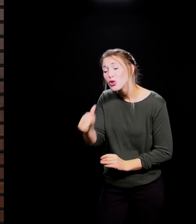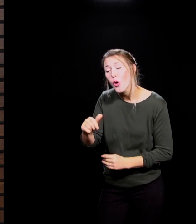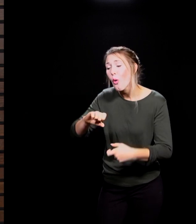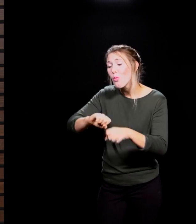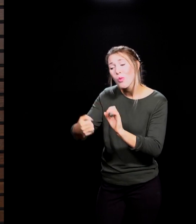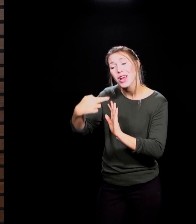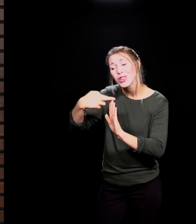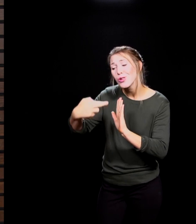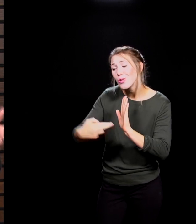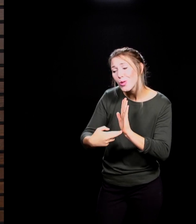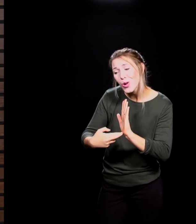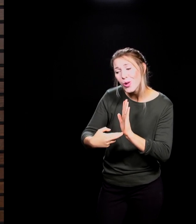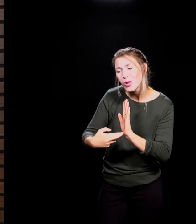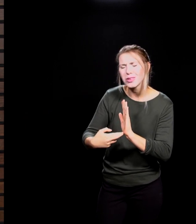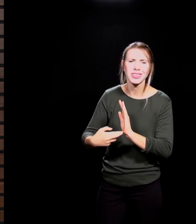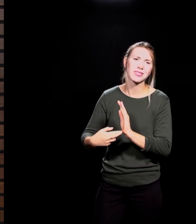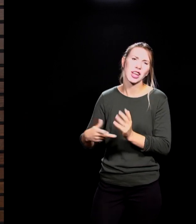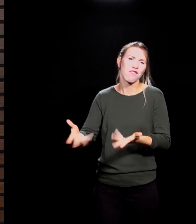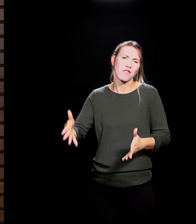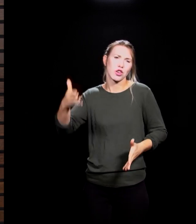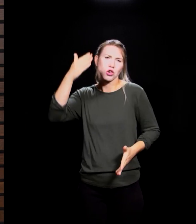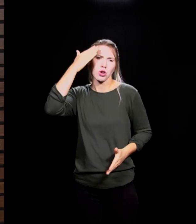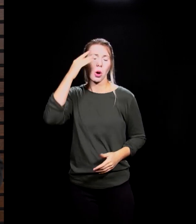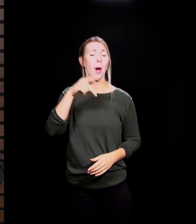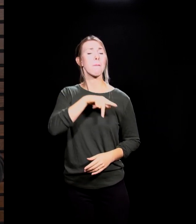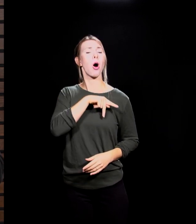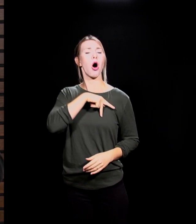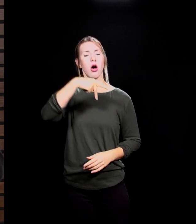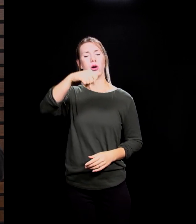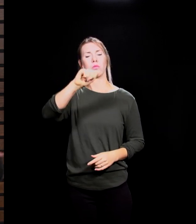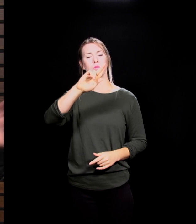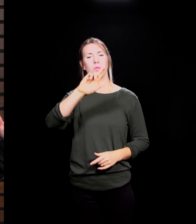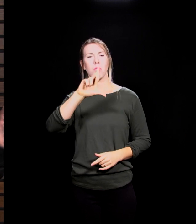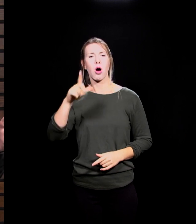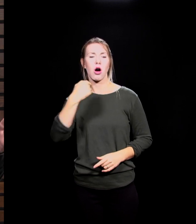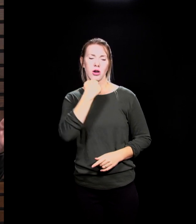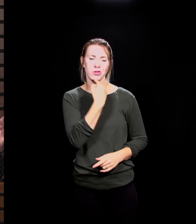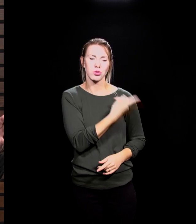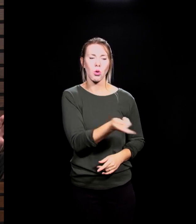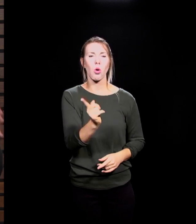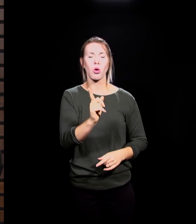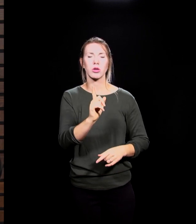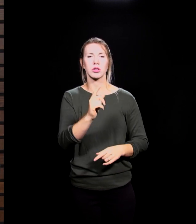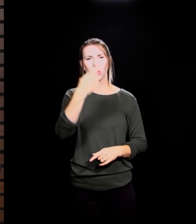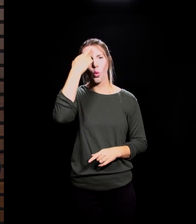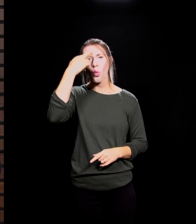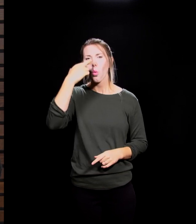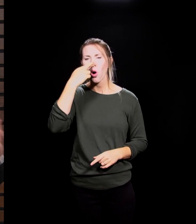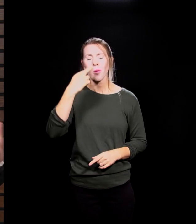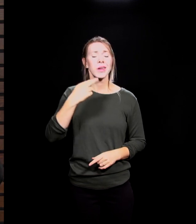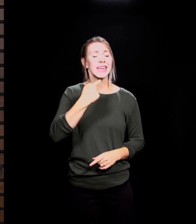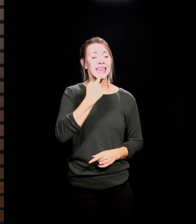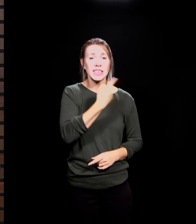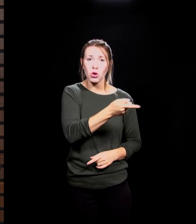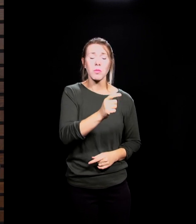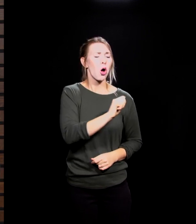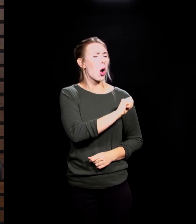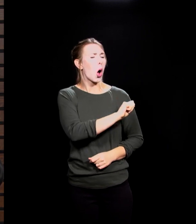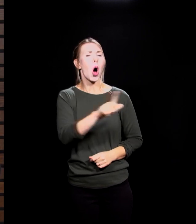is exempt. The Apostle Paul would write to the church at Rome that all have sinned. And by doing so, we've all fallen short of the standard of